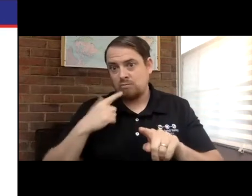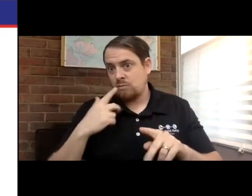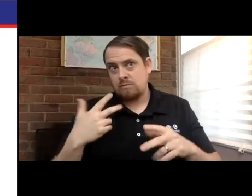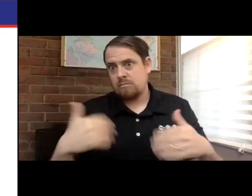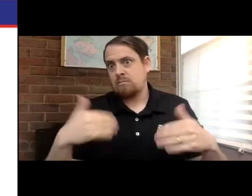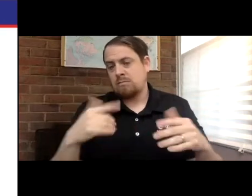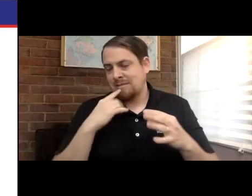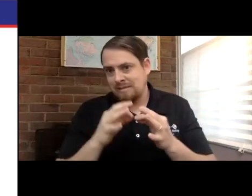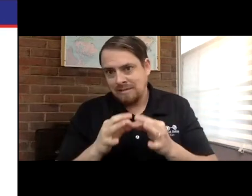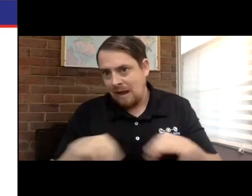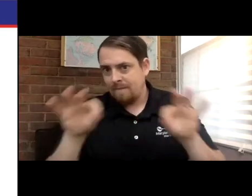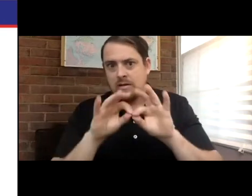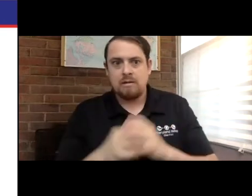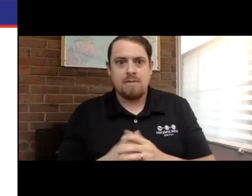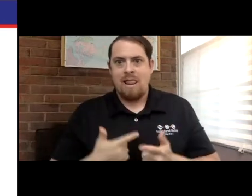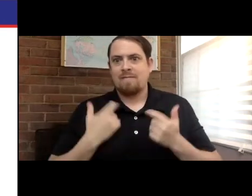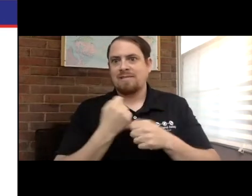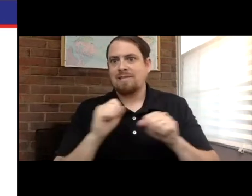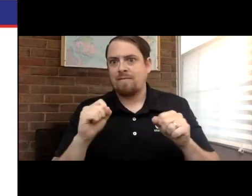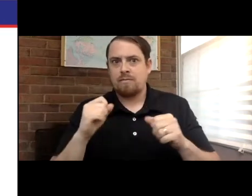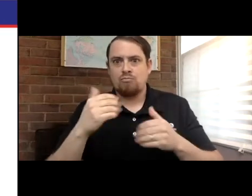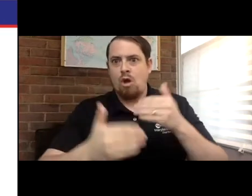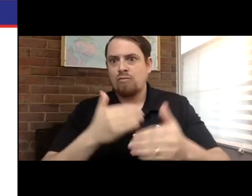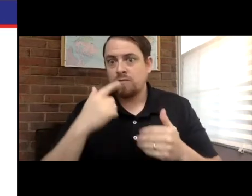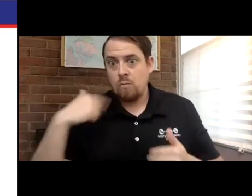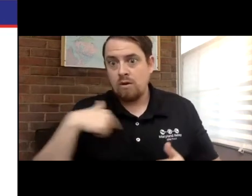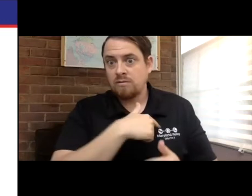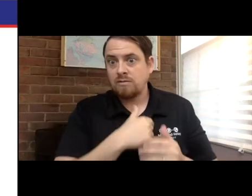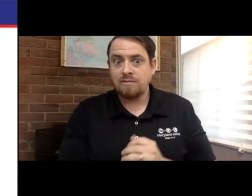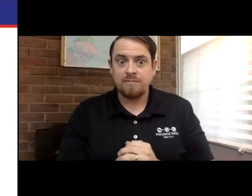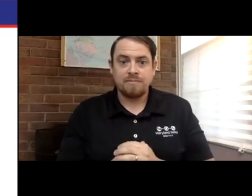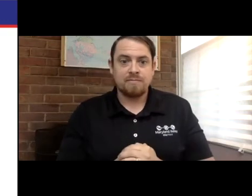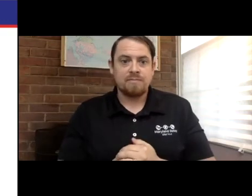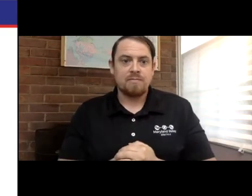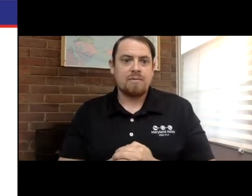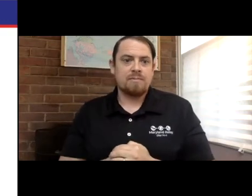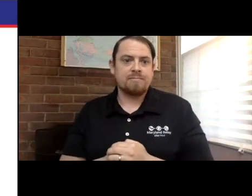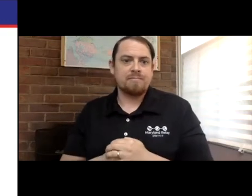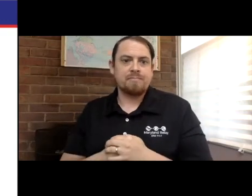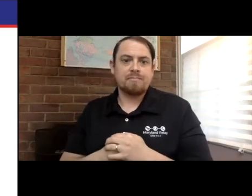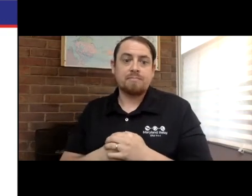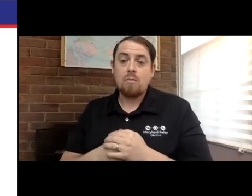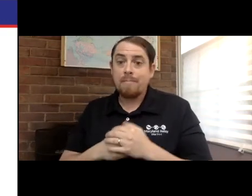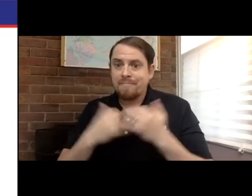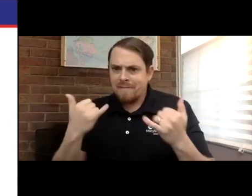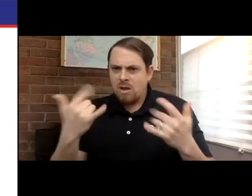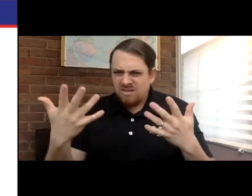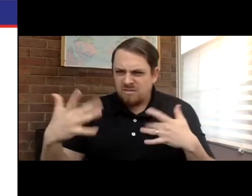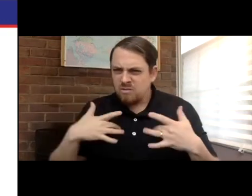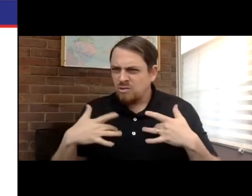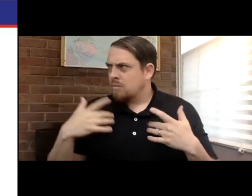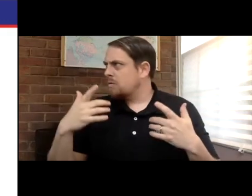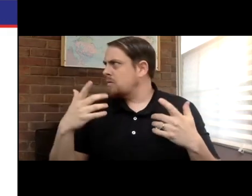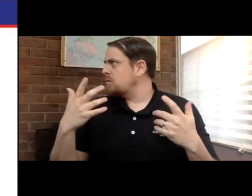And as David mentioned, emergency services absolutely paramount life saving process for us in order to get this up and running and online.